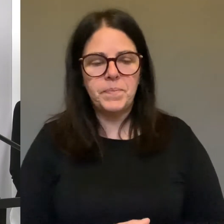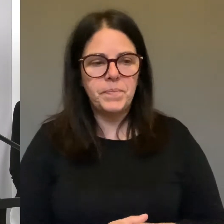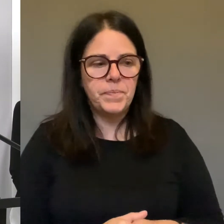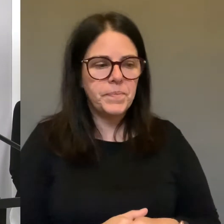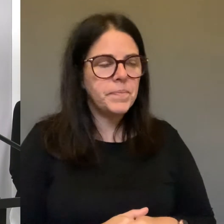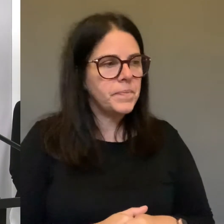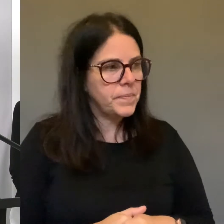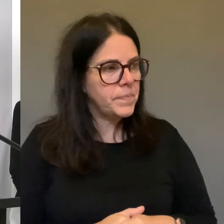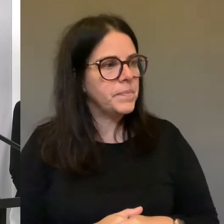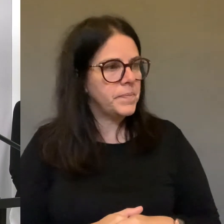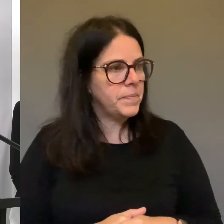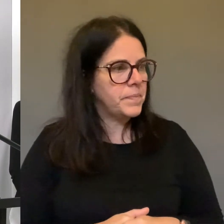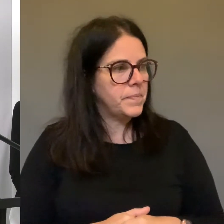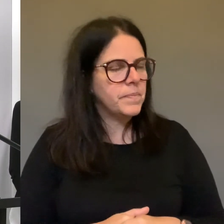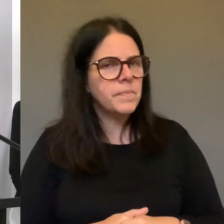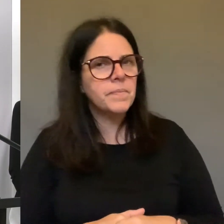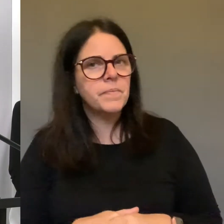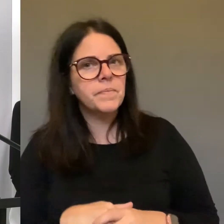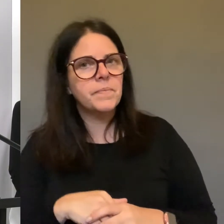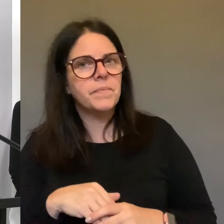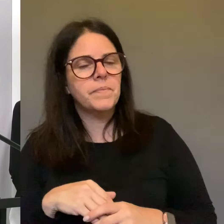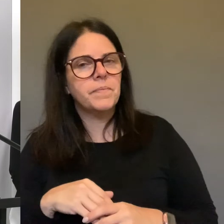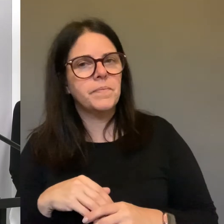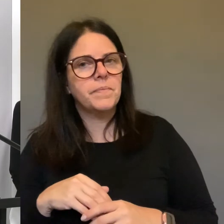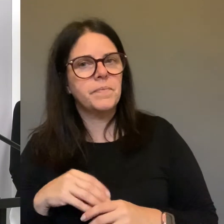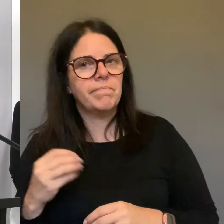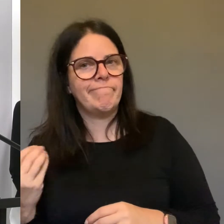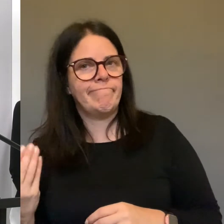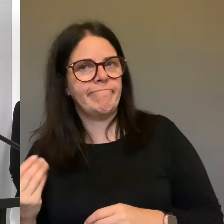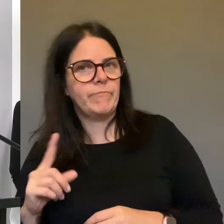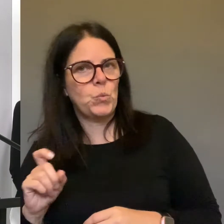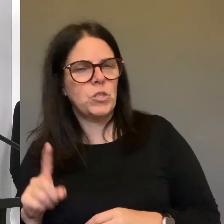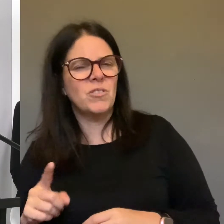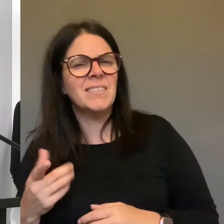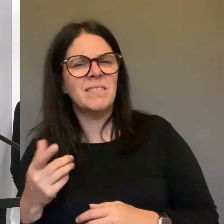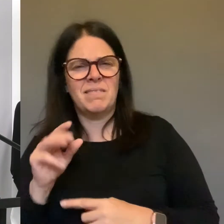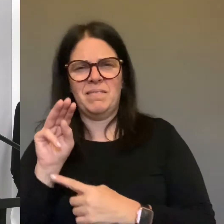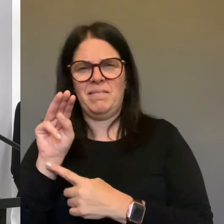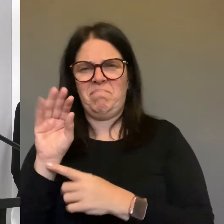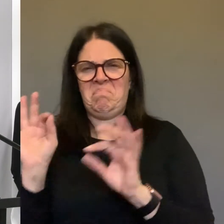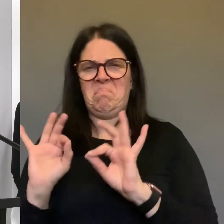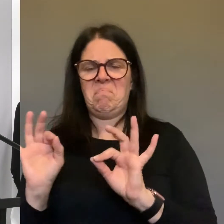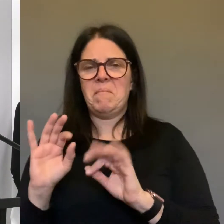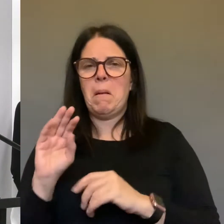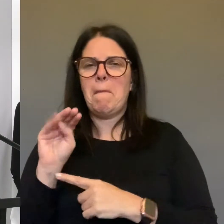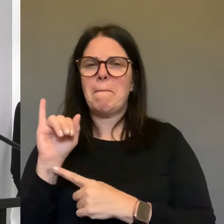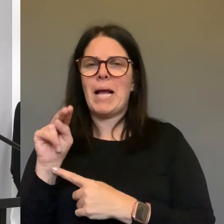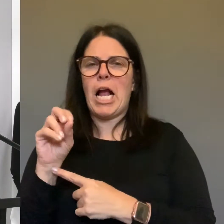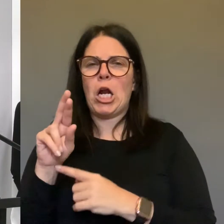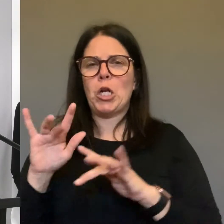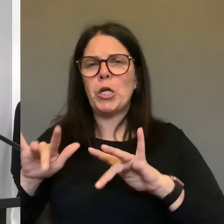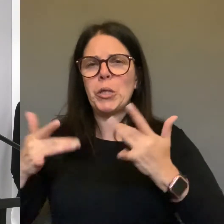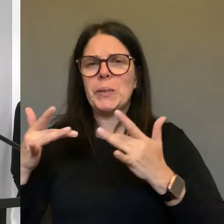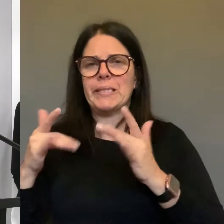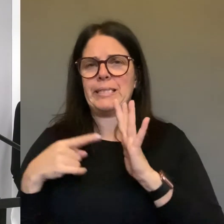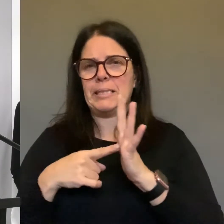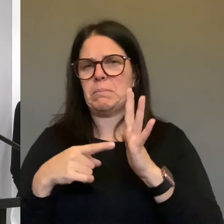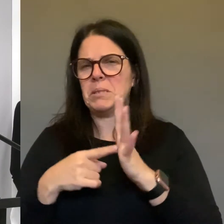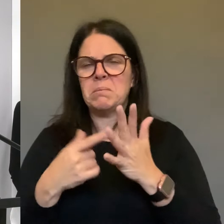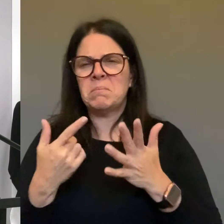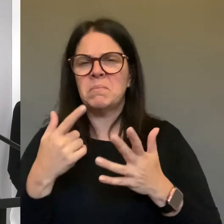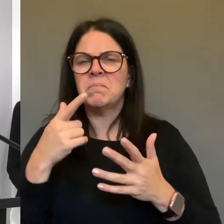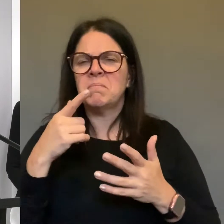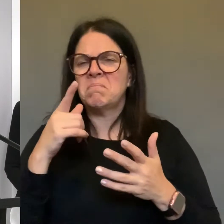What's considered a minor symptom? Is it a fever? What's considered a minor symptom when it comes to COVID-19? So most